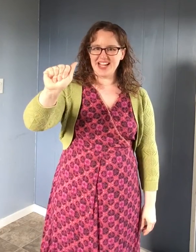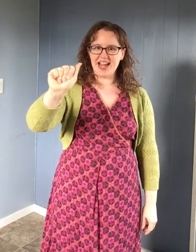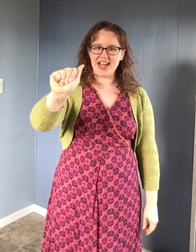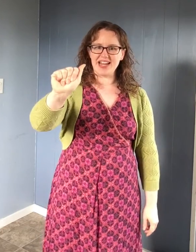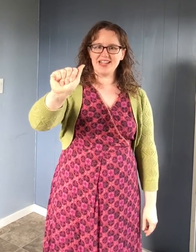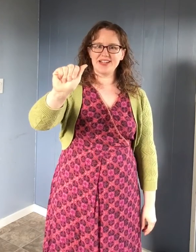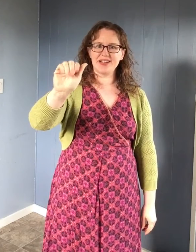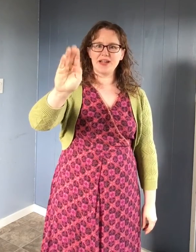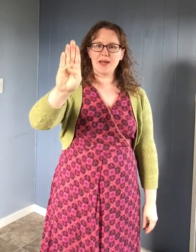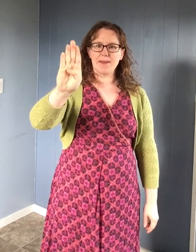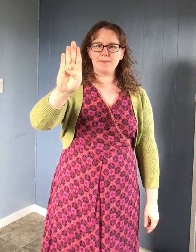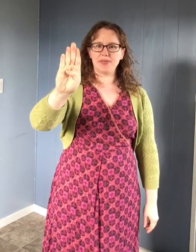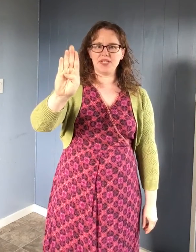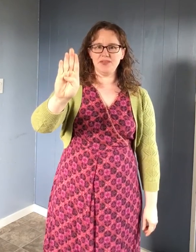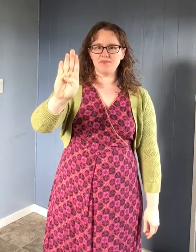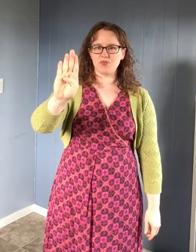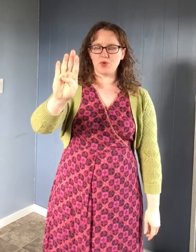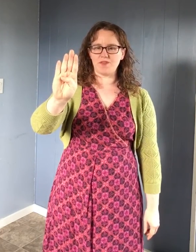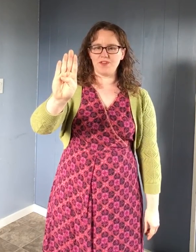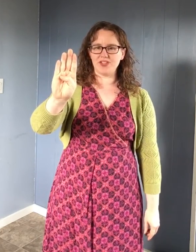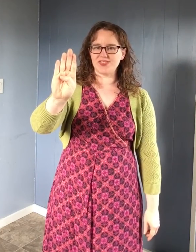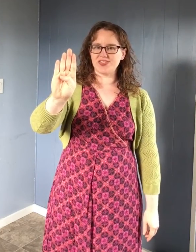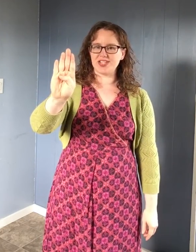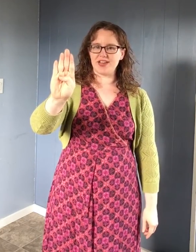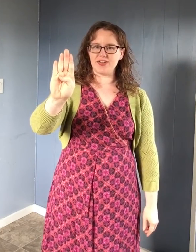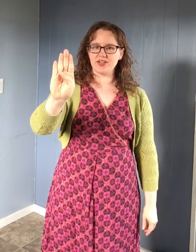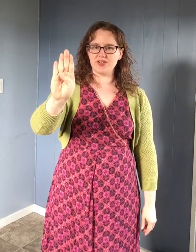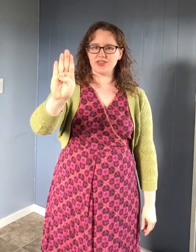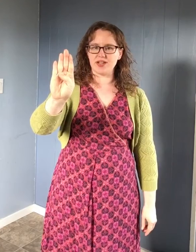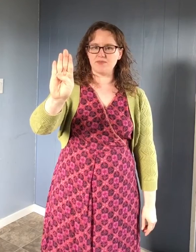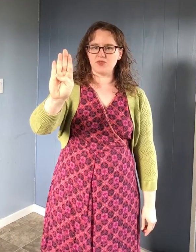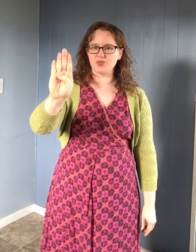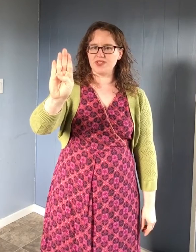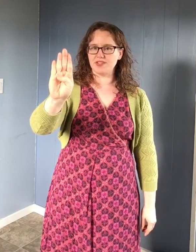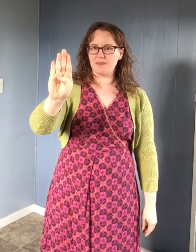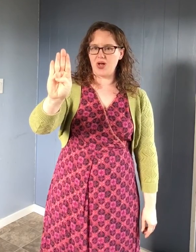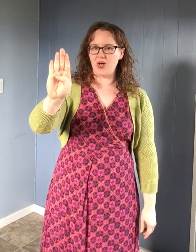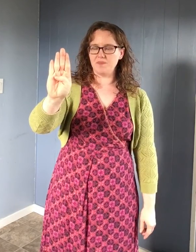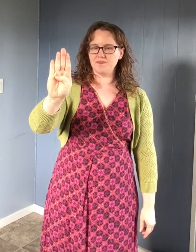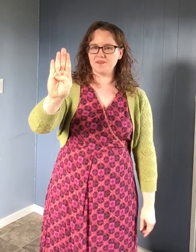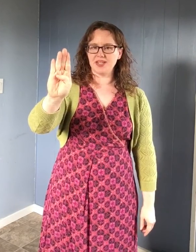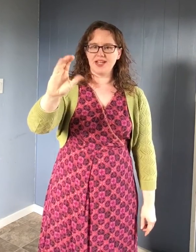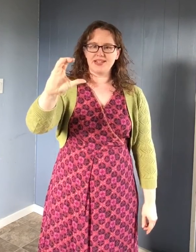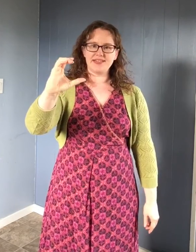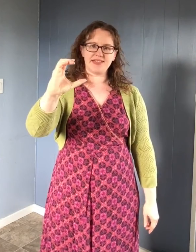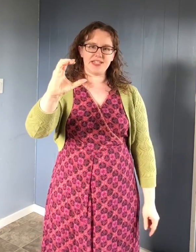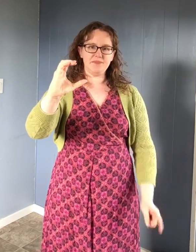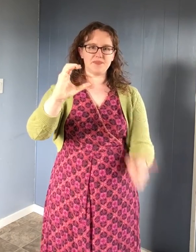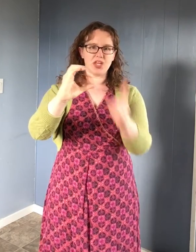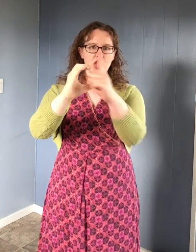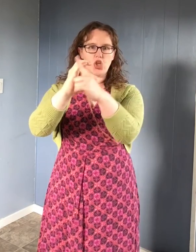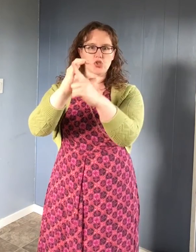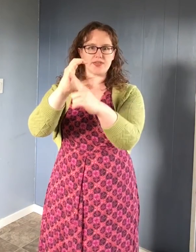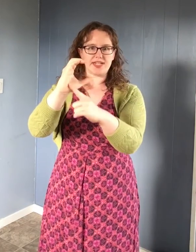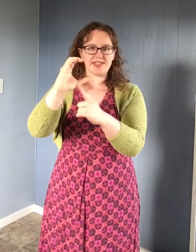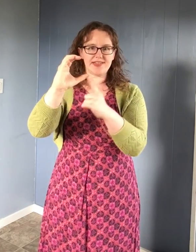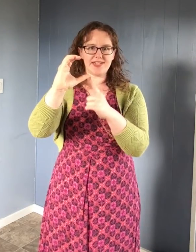A, B, four fingers together. Your thumb folds on the palm. C, it looks like a C.